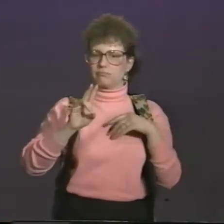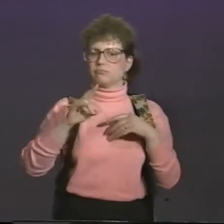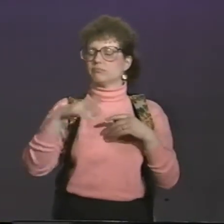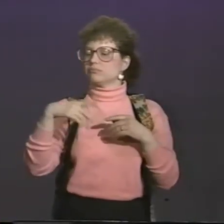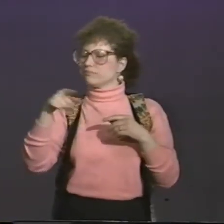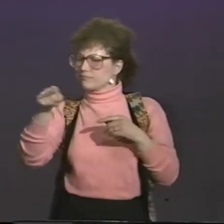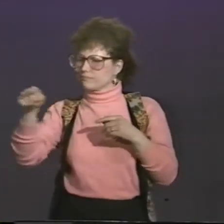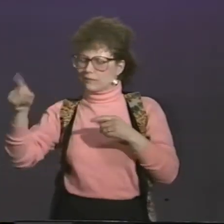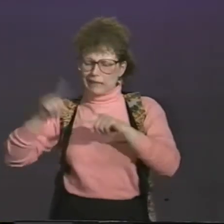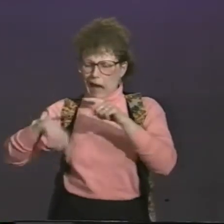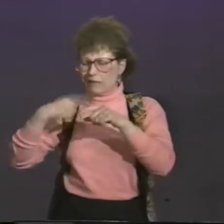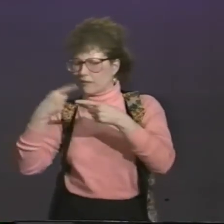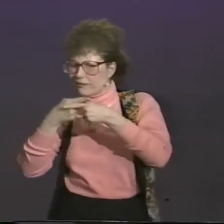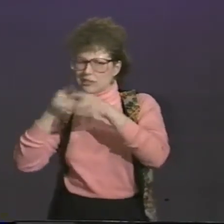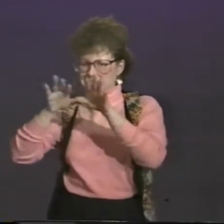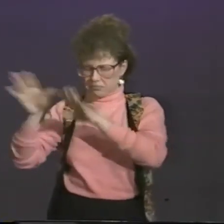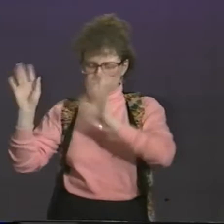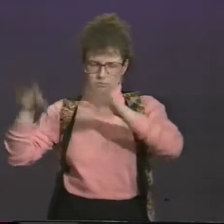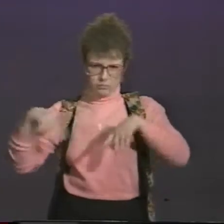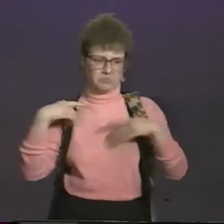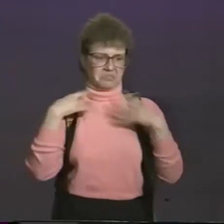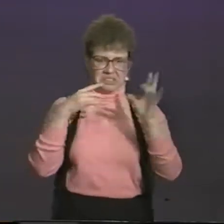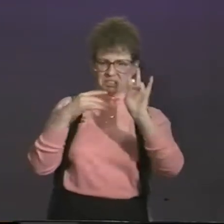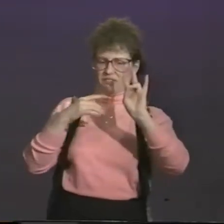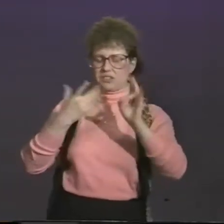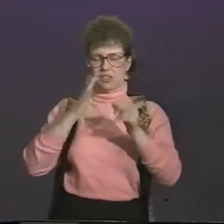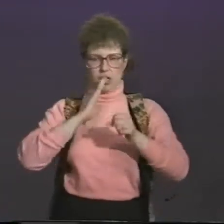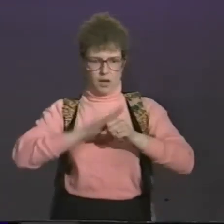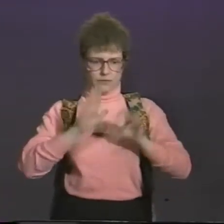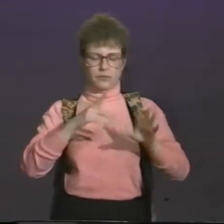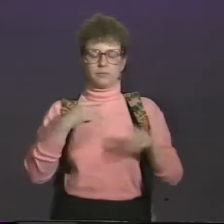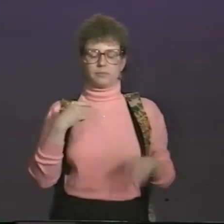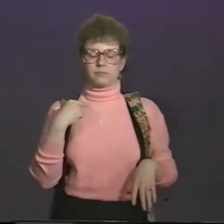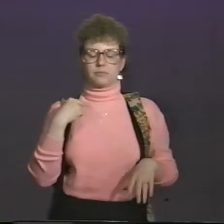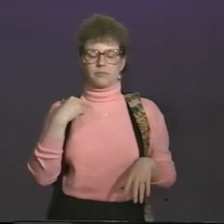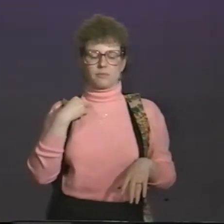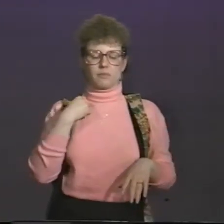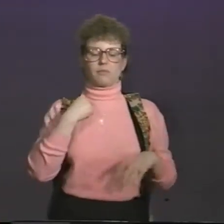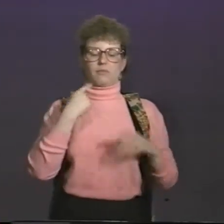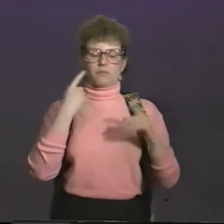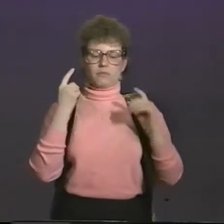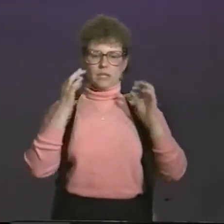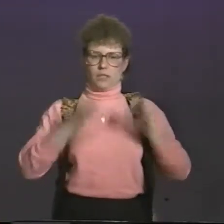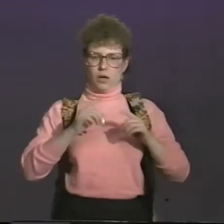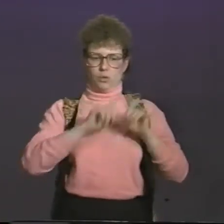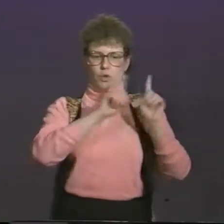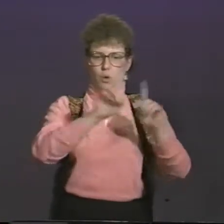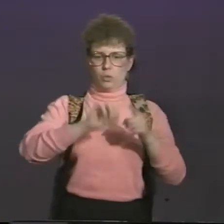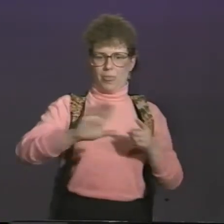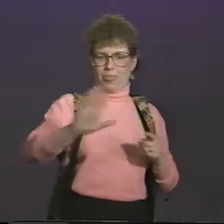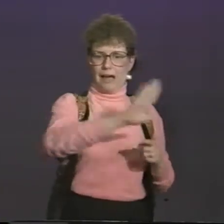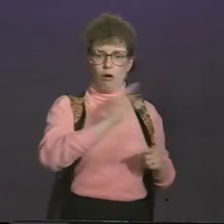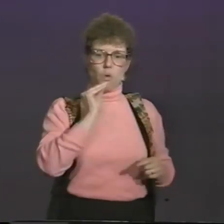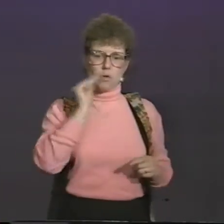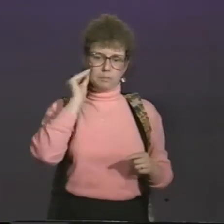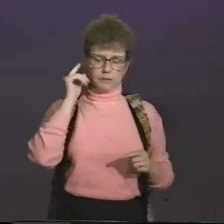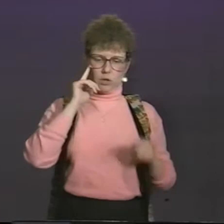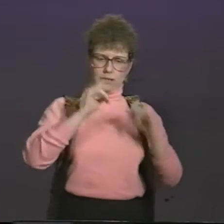of ten that I contacted, seven agreed. The other three had conflicts. Seven seemed to be a good enough size for my sample. So I went to their homes.